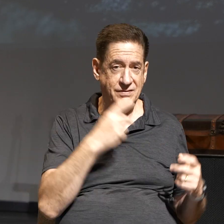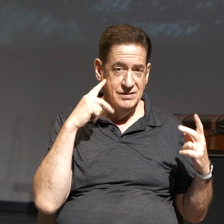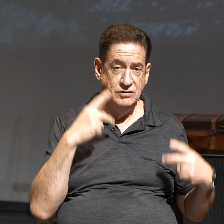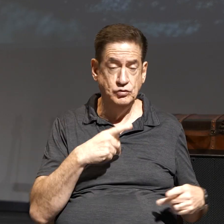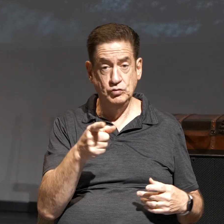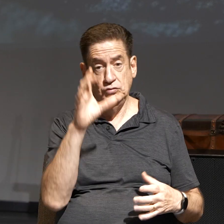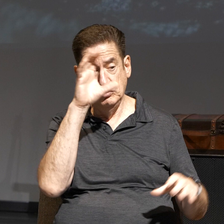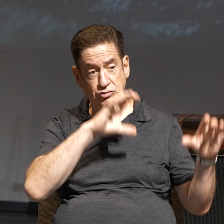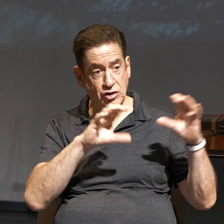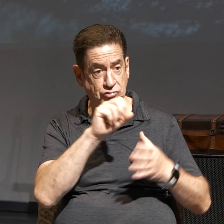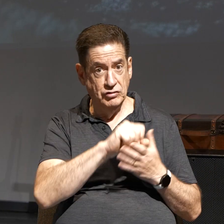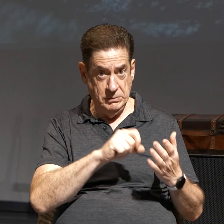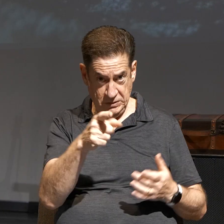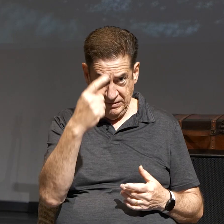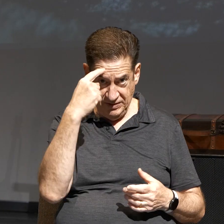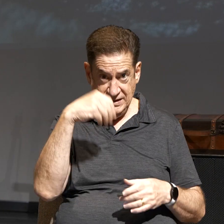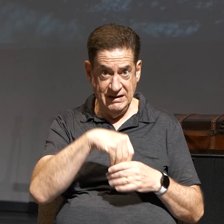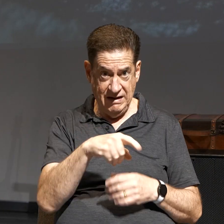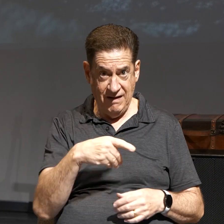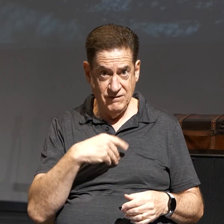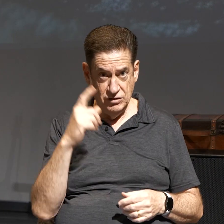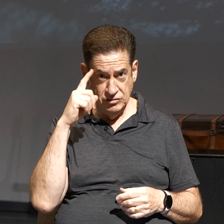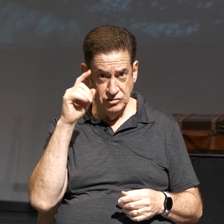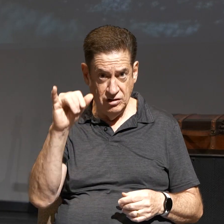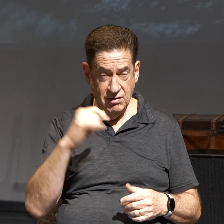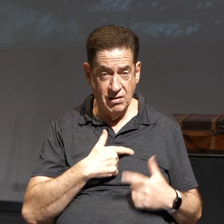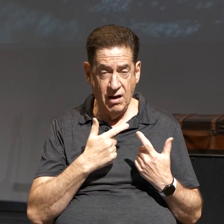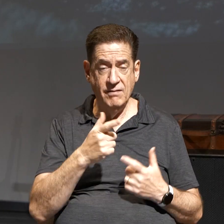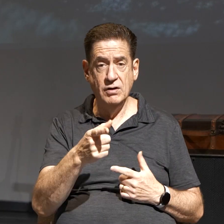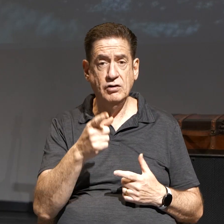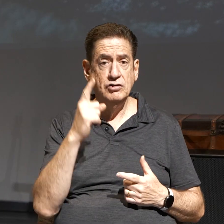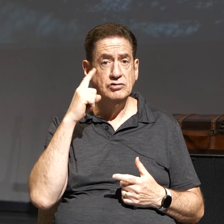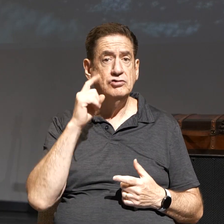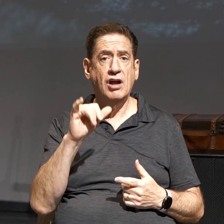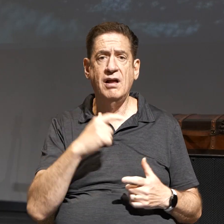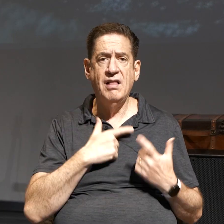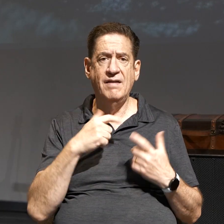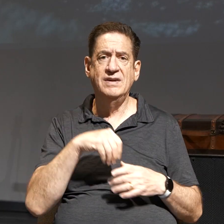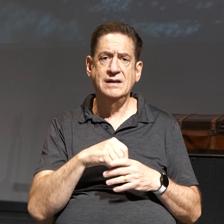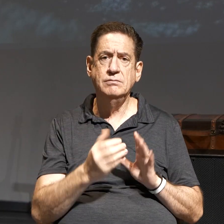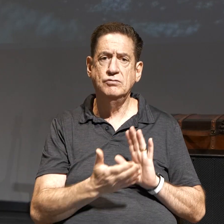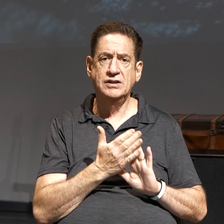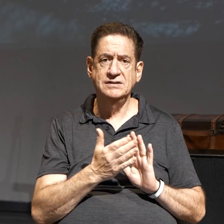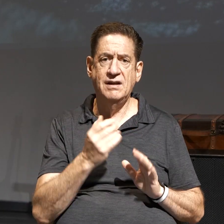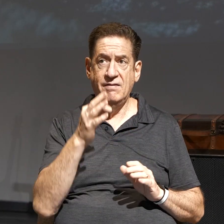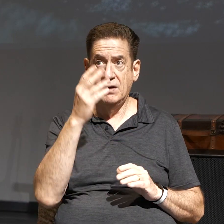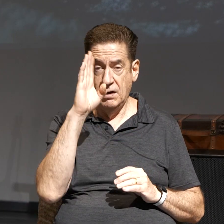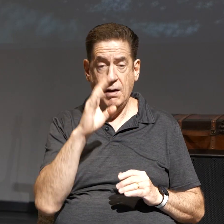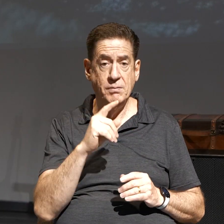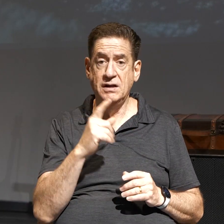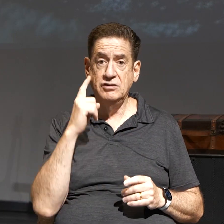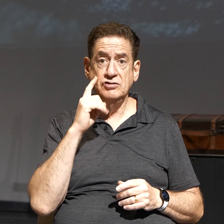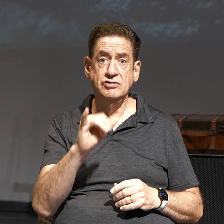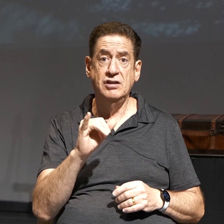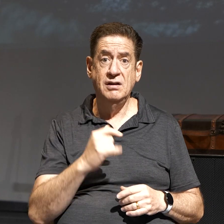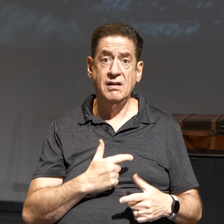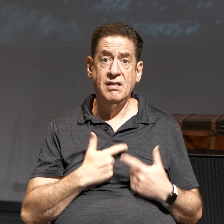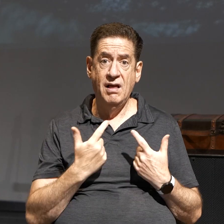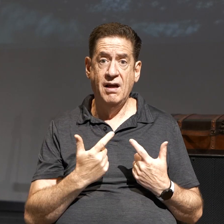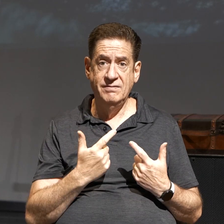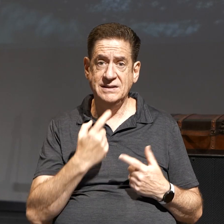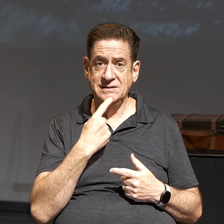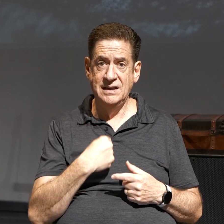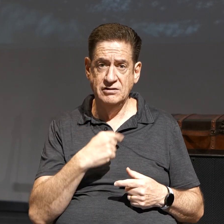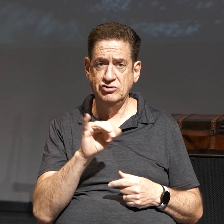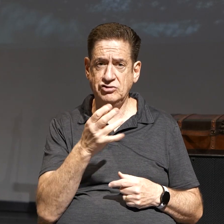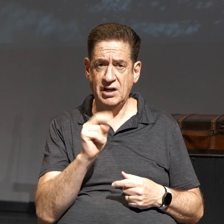Scriptures because you think that in them you have eternal life. When you think of eternal life, think of the presence of God. Because He says eternal life, it tells